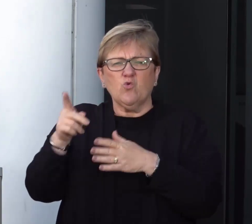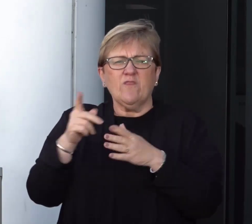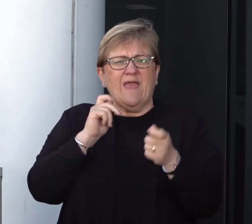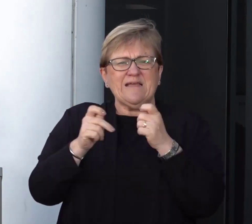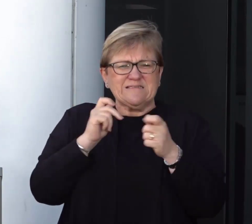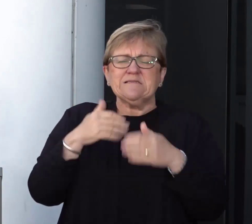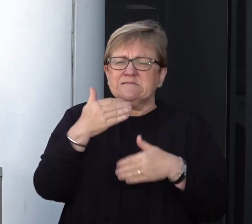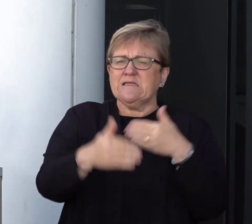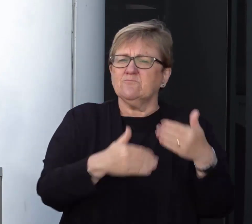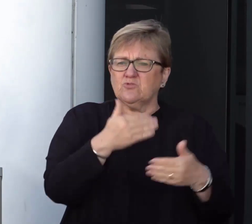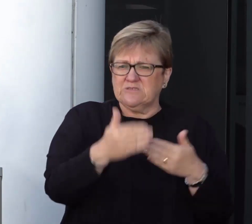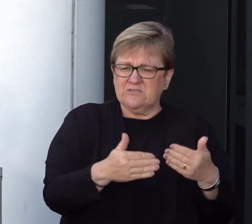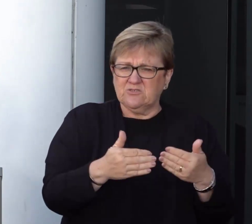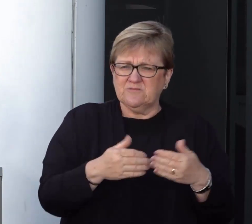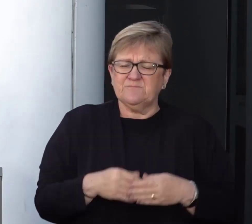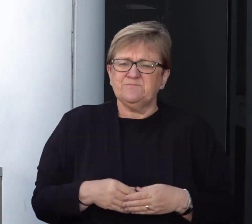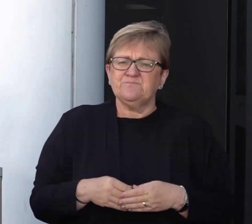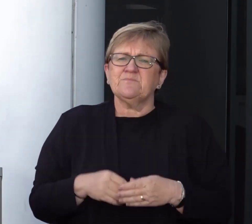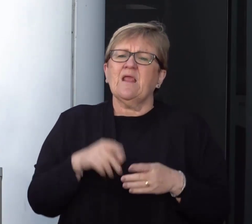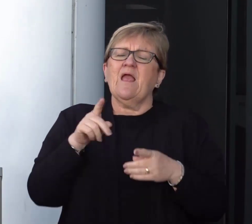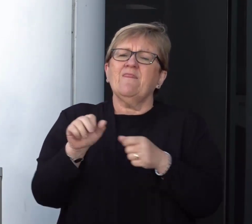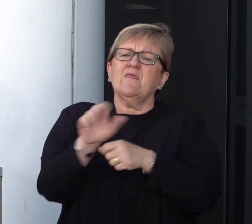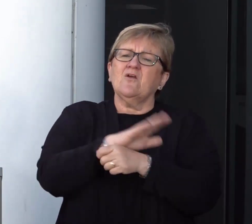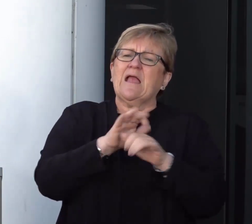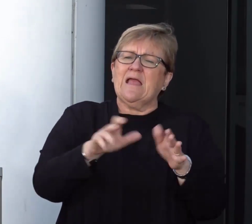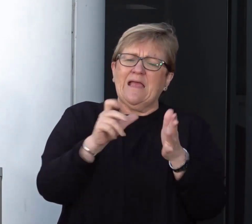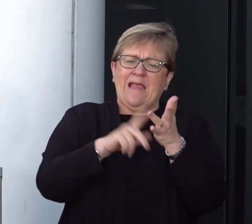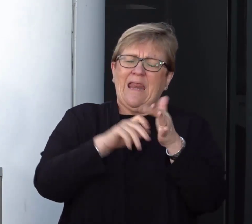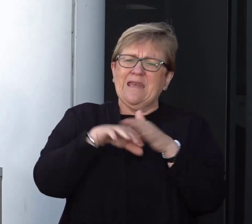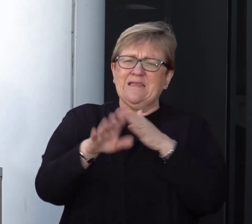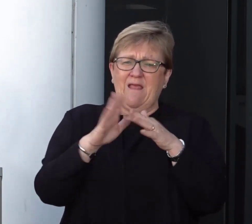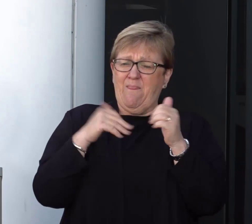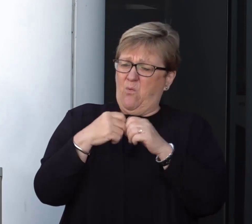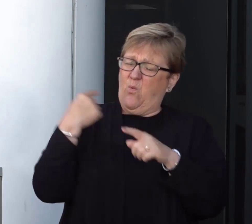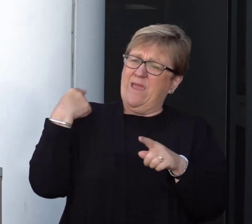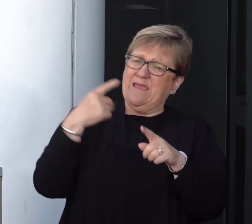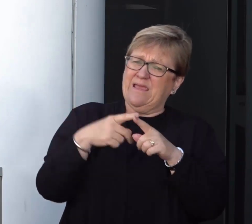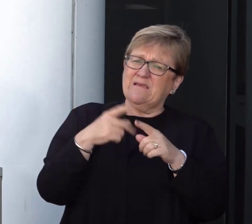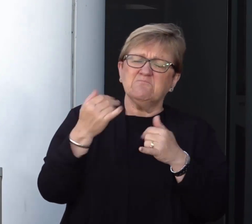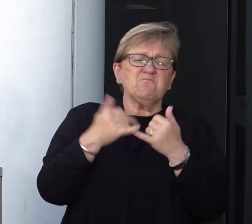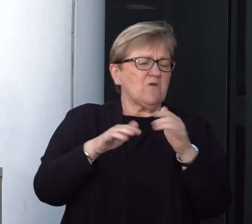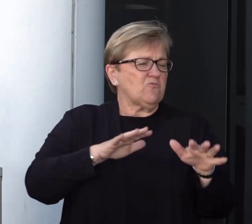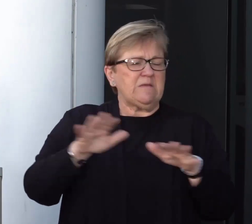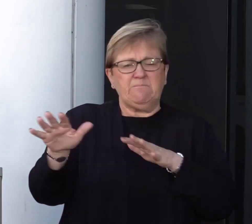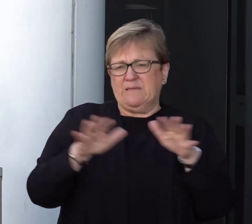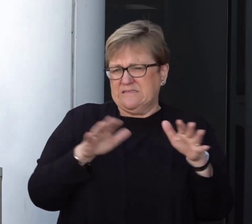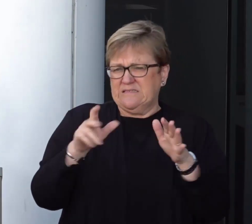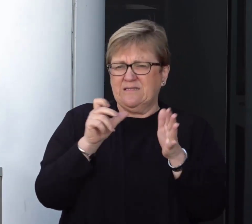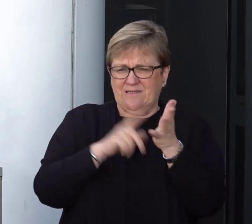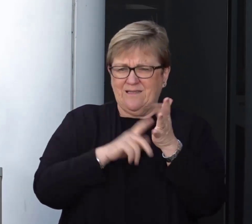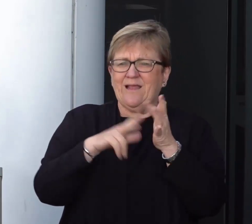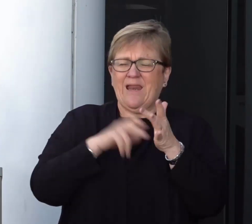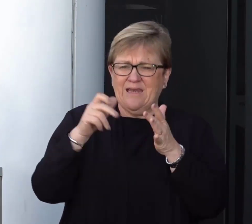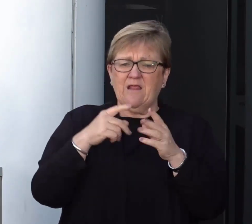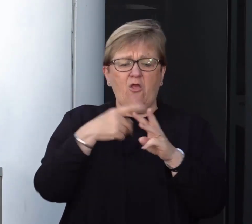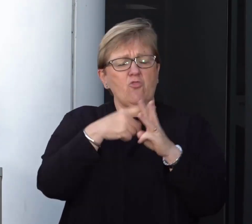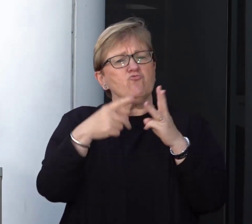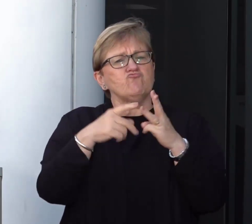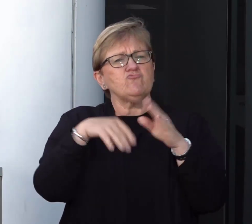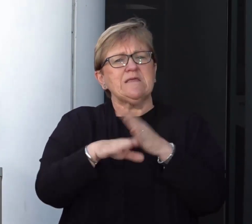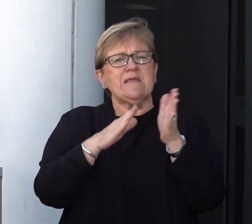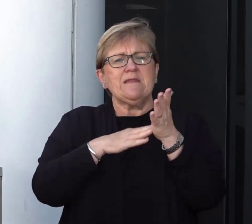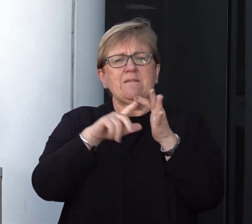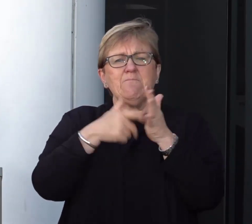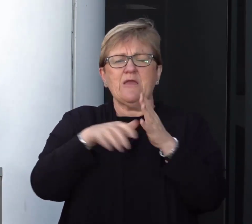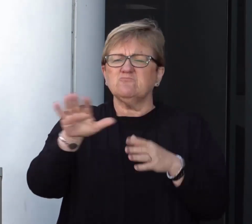routine testing procedures. The COVID clinics over the weekend have continued to be relatively busy. Across the three clinics in the